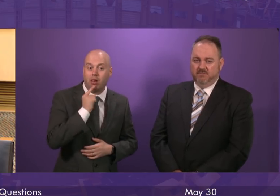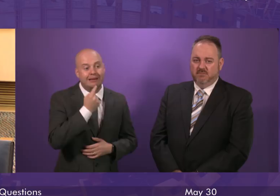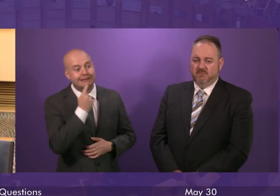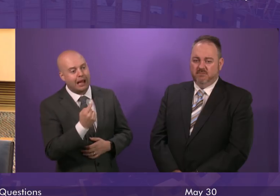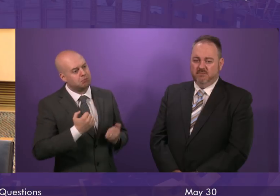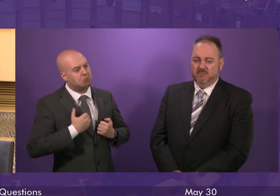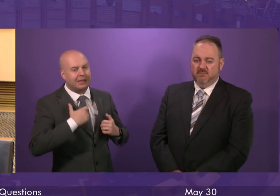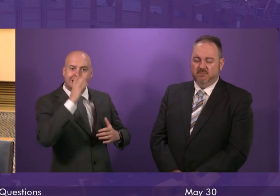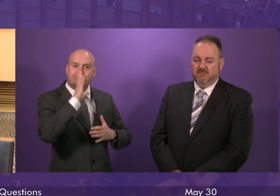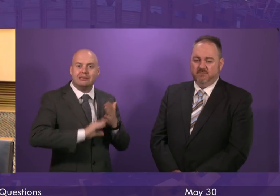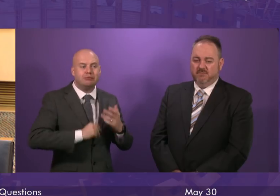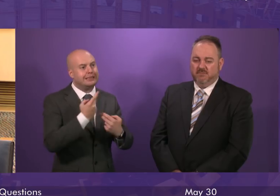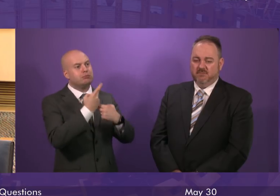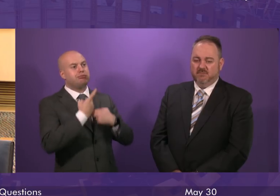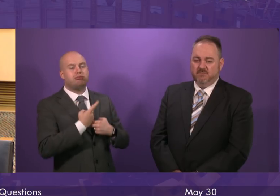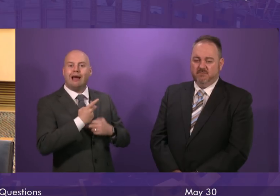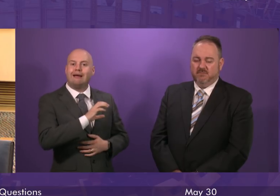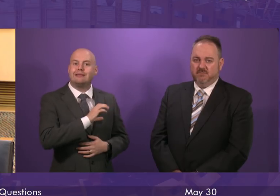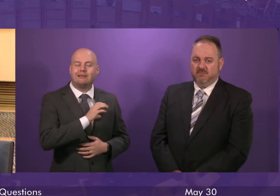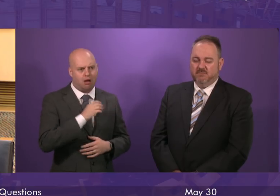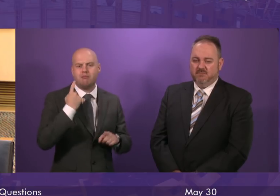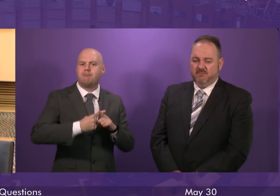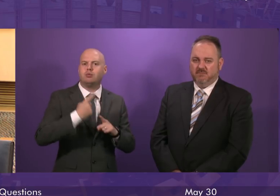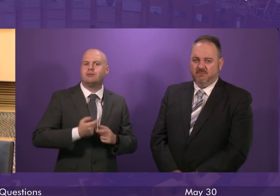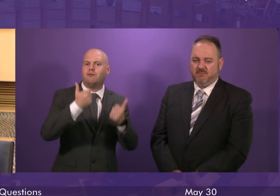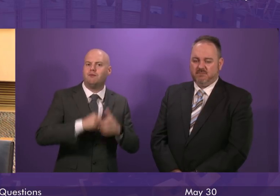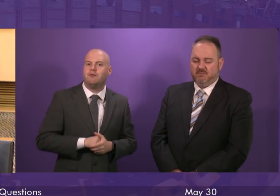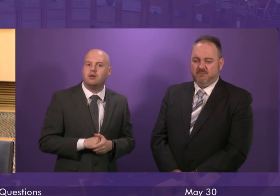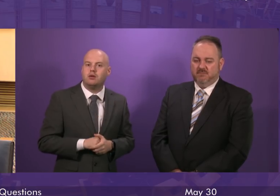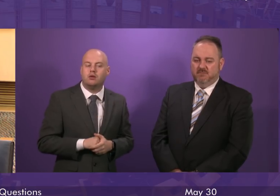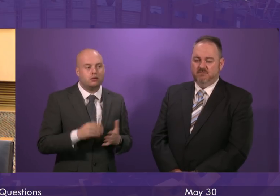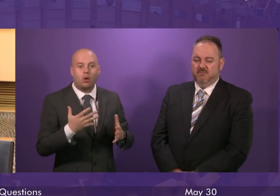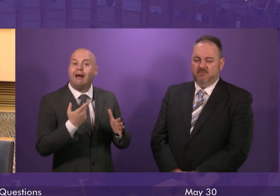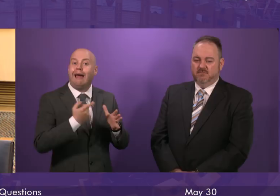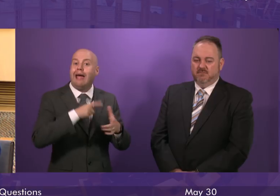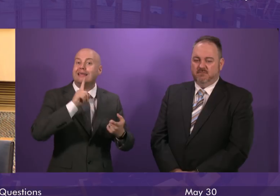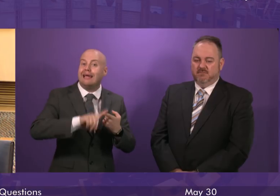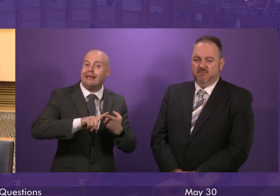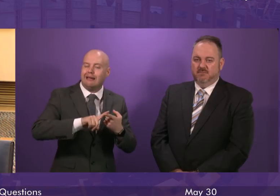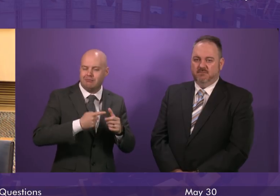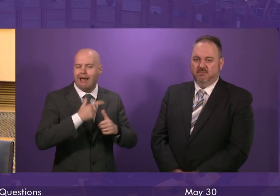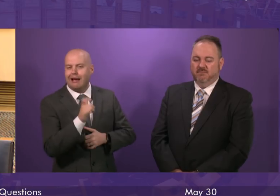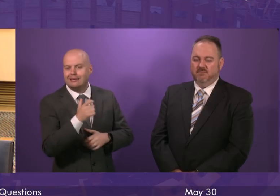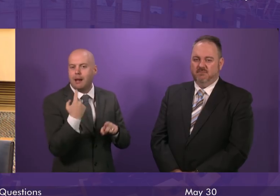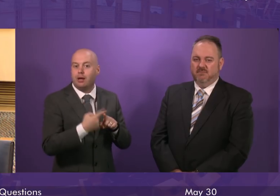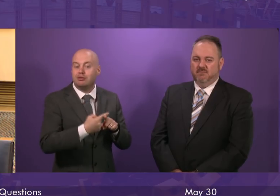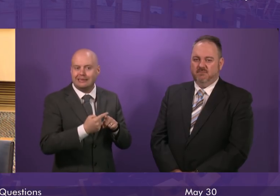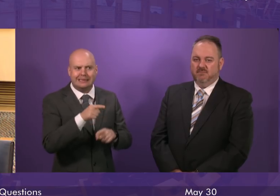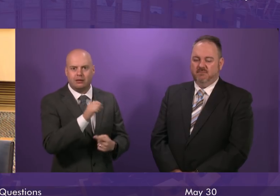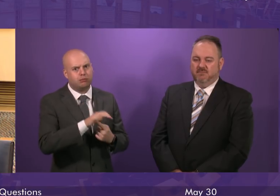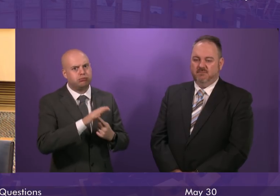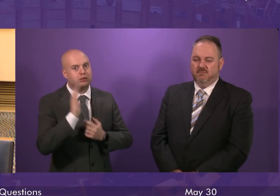experience of cancer care positively. And, of course, in A&E, which is crucial to so many people across the country,